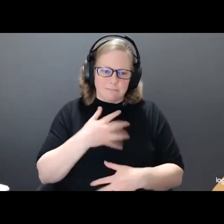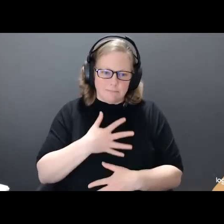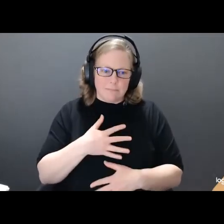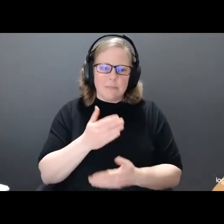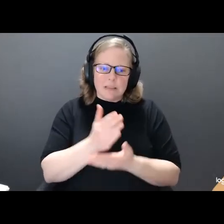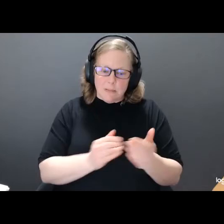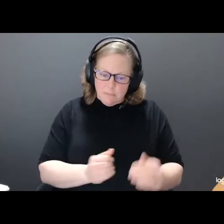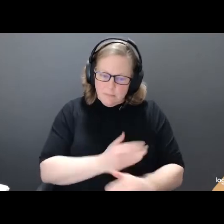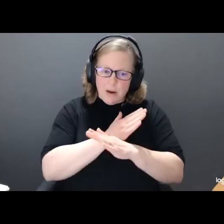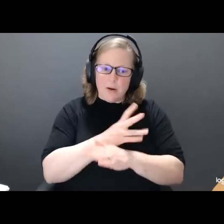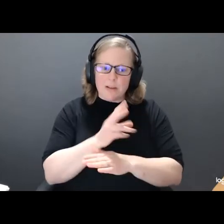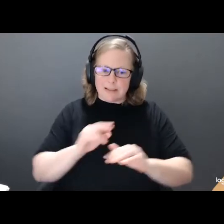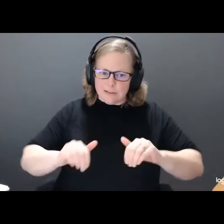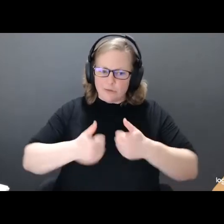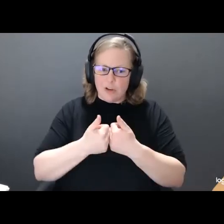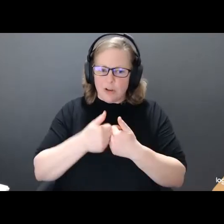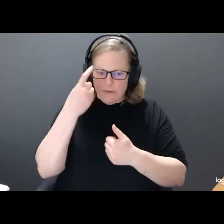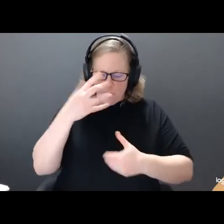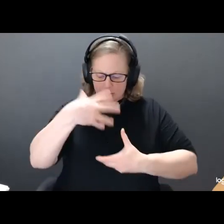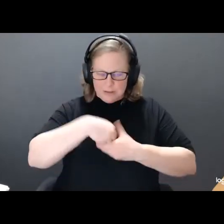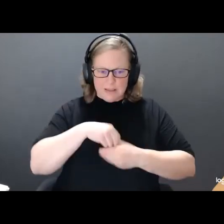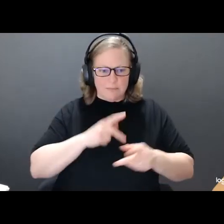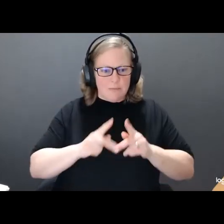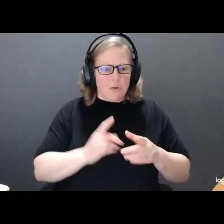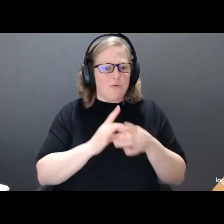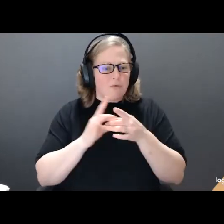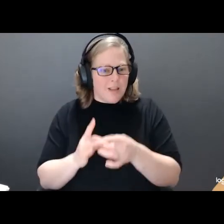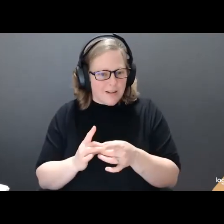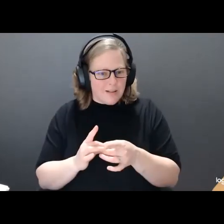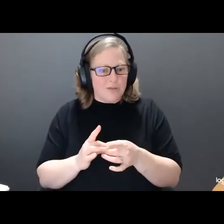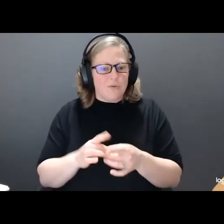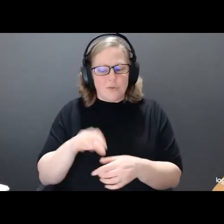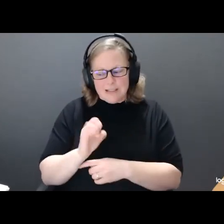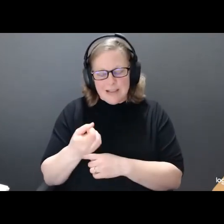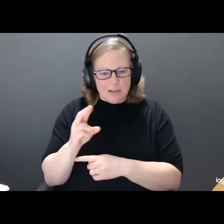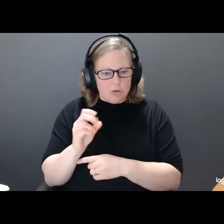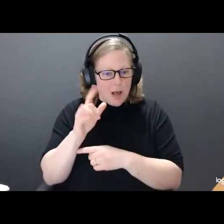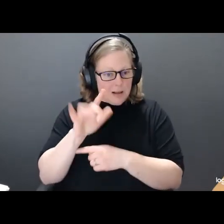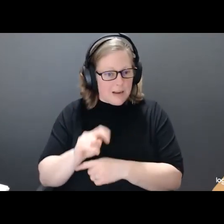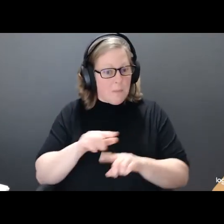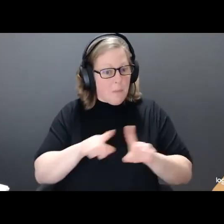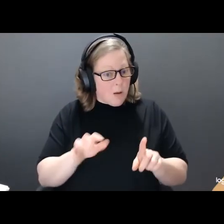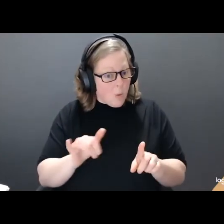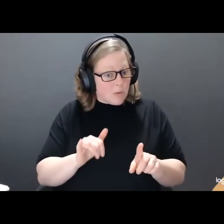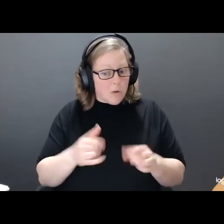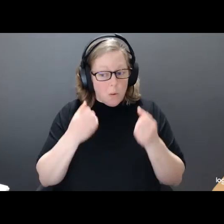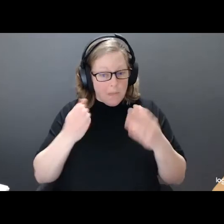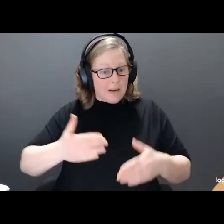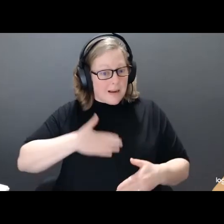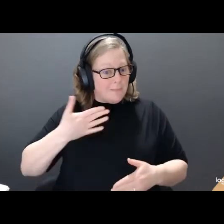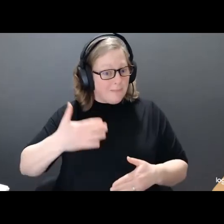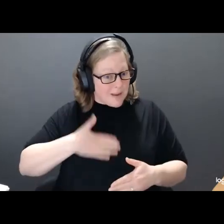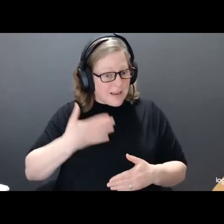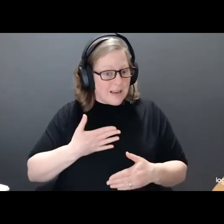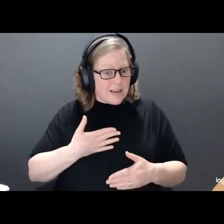autistic people when it comes to relationships and sexuality, there are also great joys. And importantly, those pains and joys often